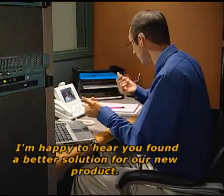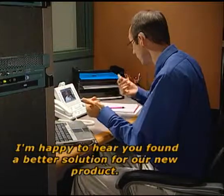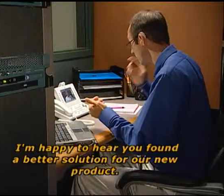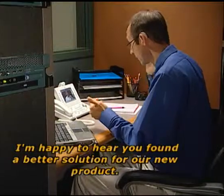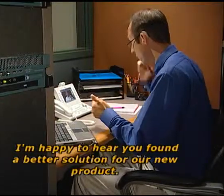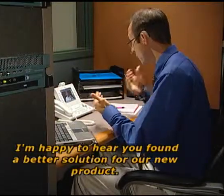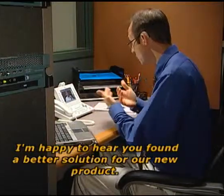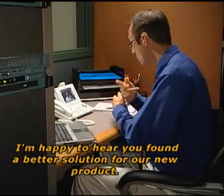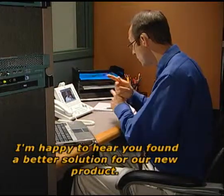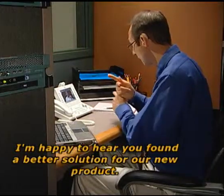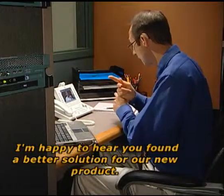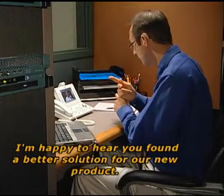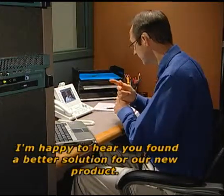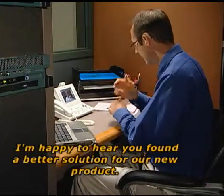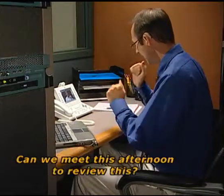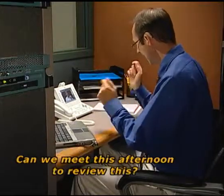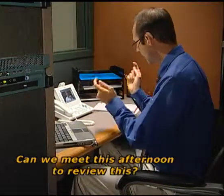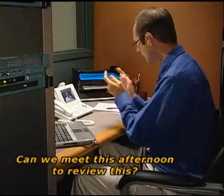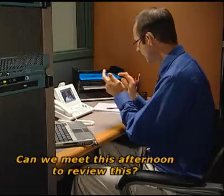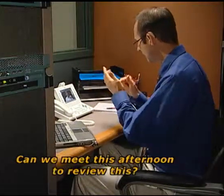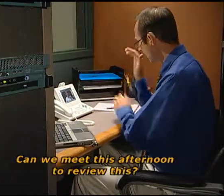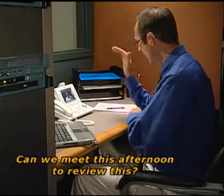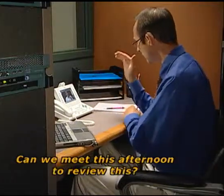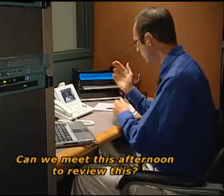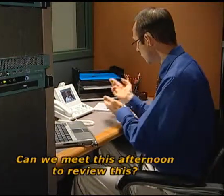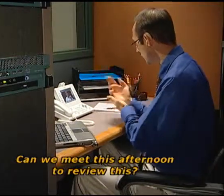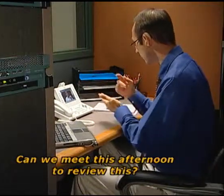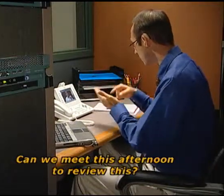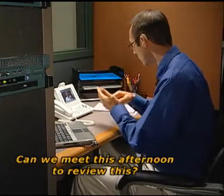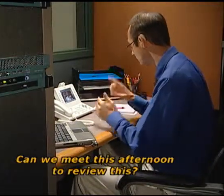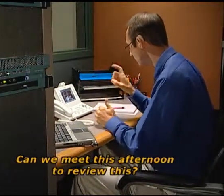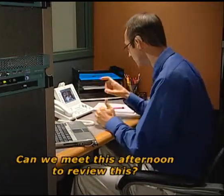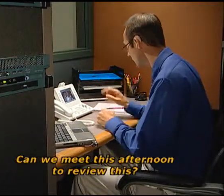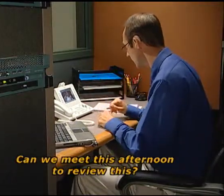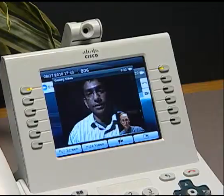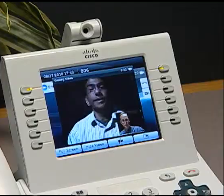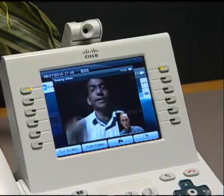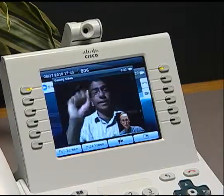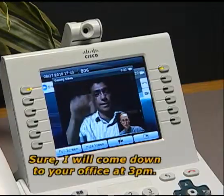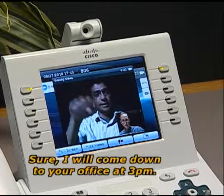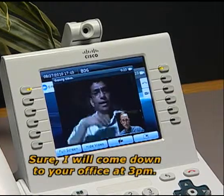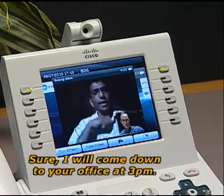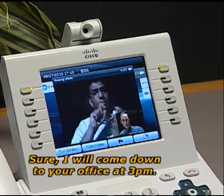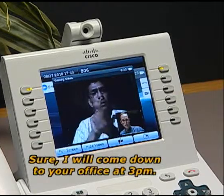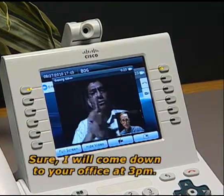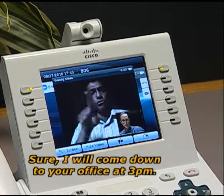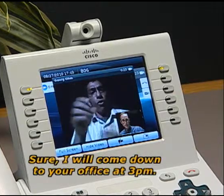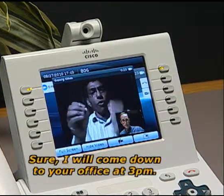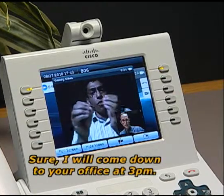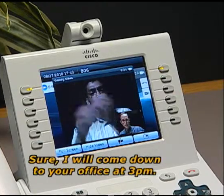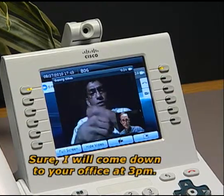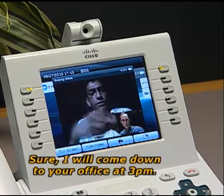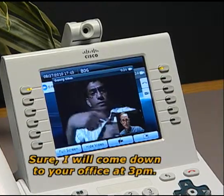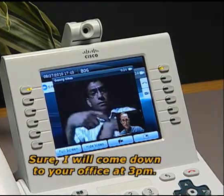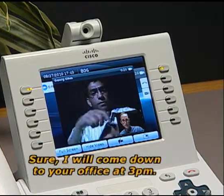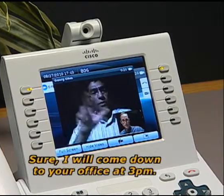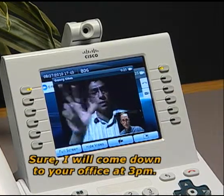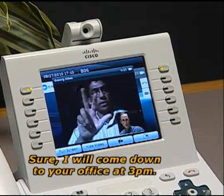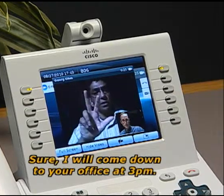solution for our new product. Can we meet this afternoon to review this? Sure. I'll come down to your office at 3